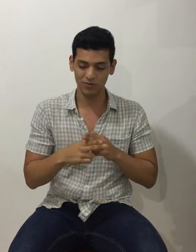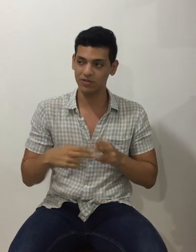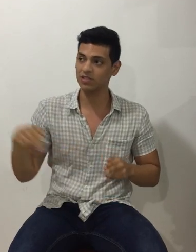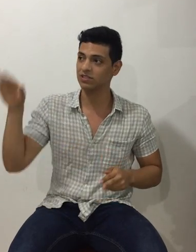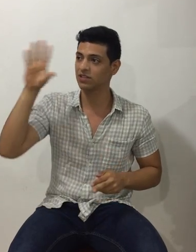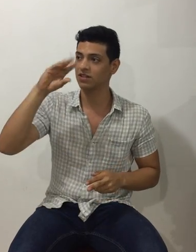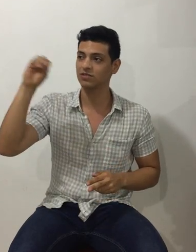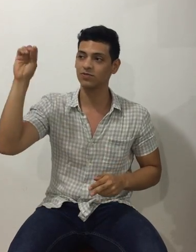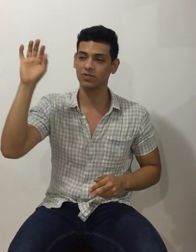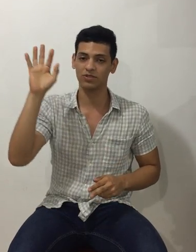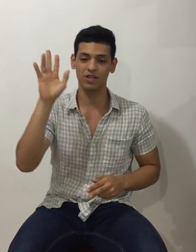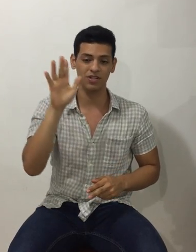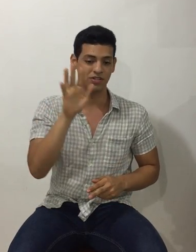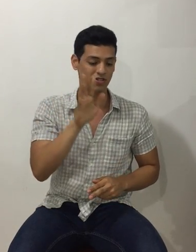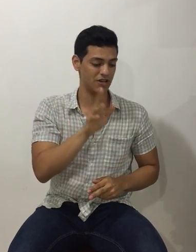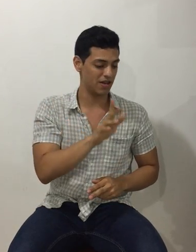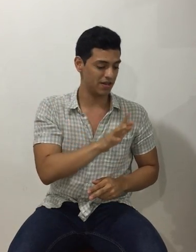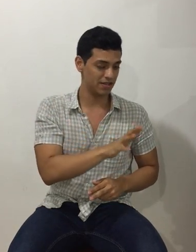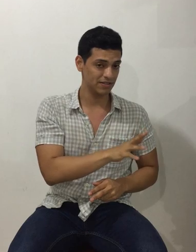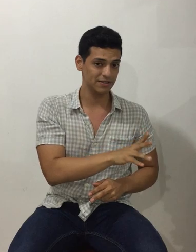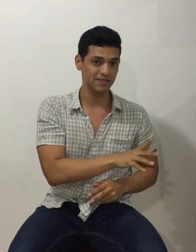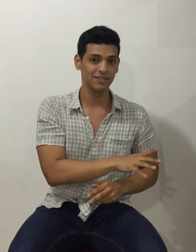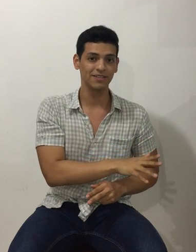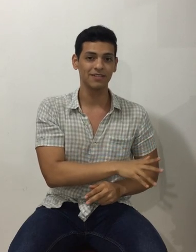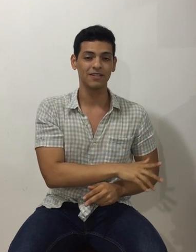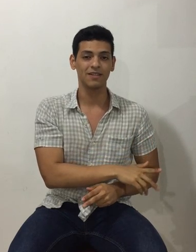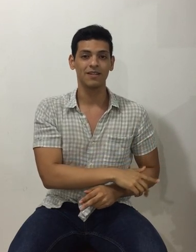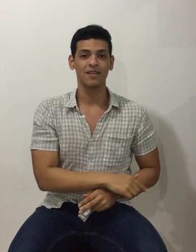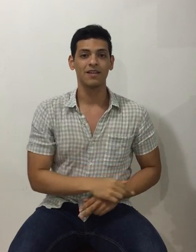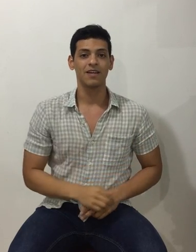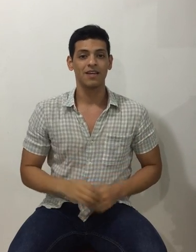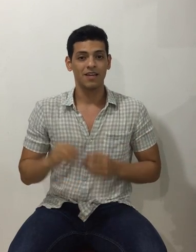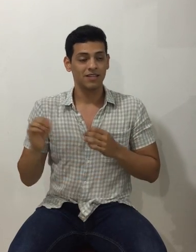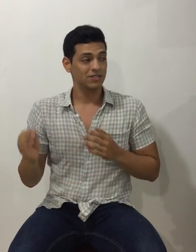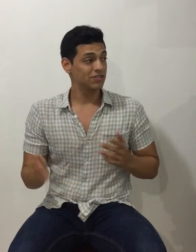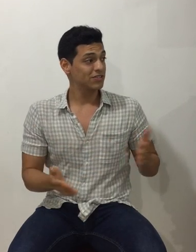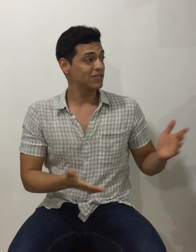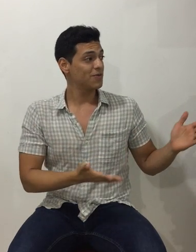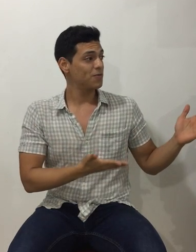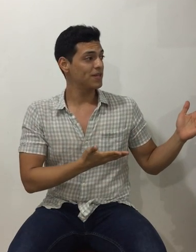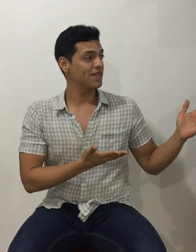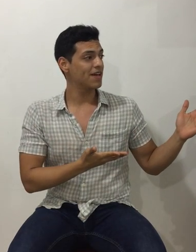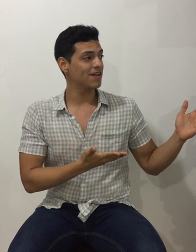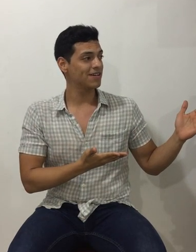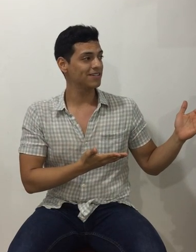the sun is gonna shine. And she'll be there,